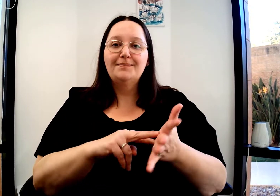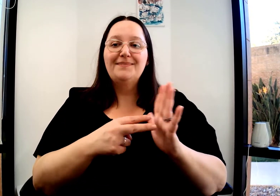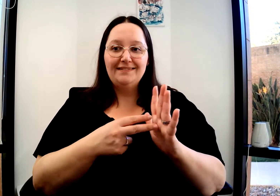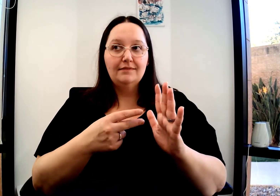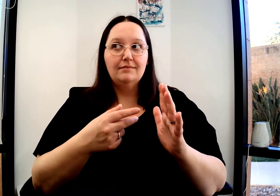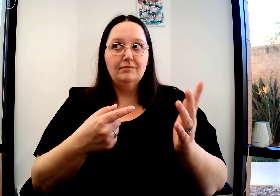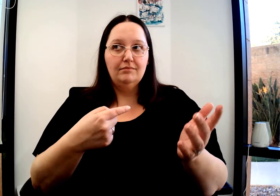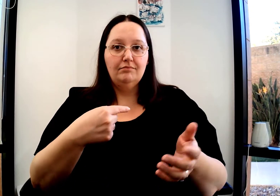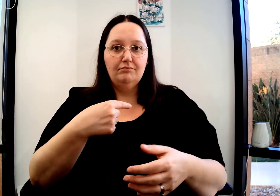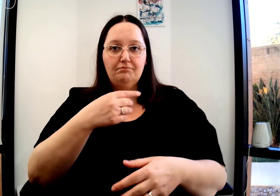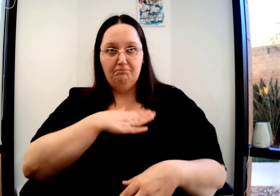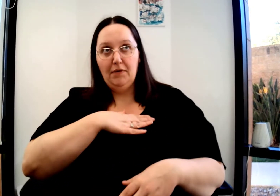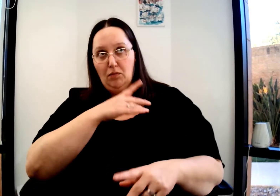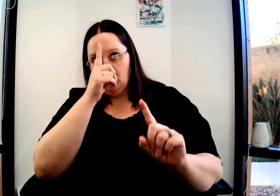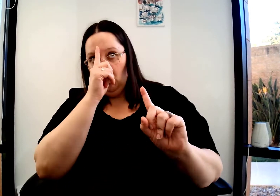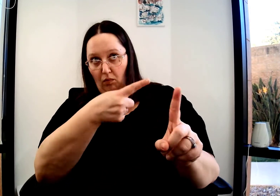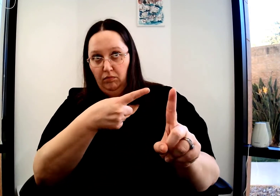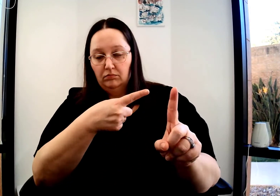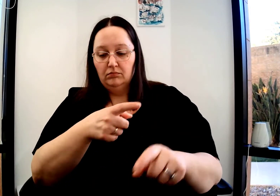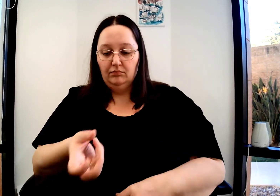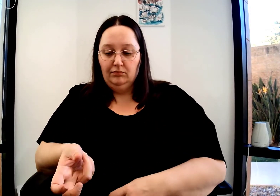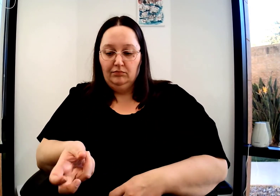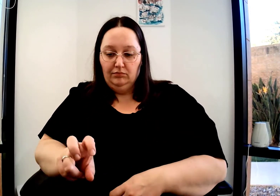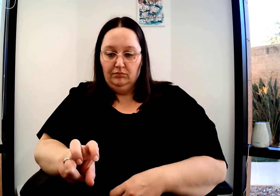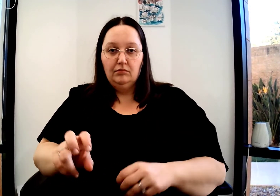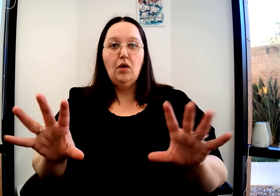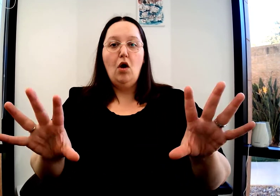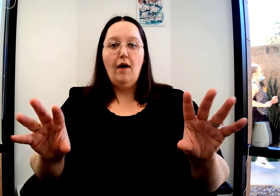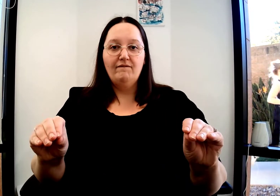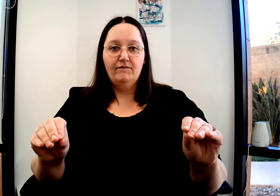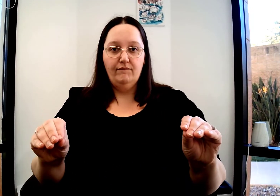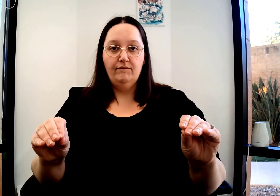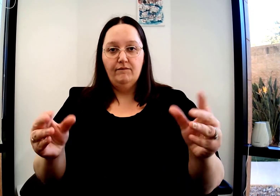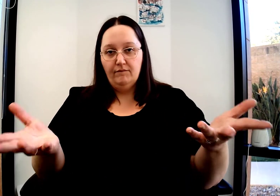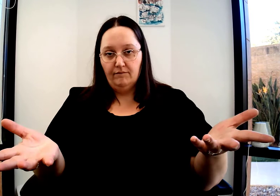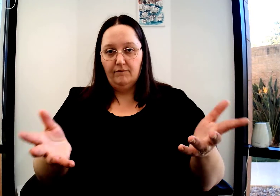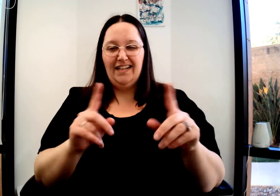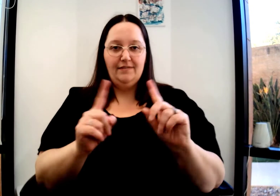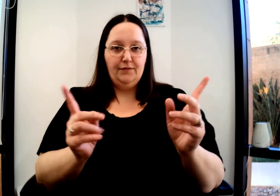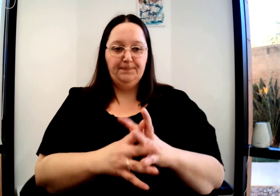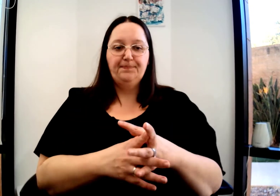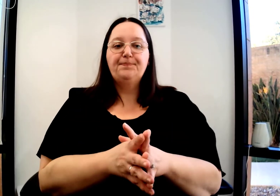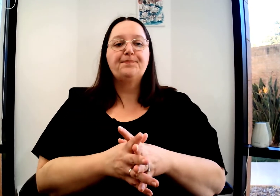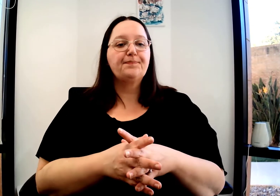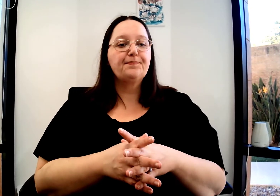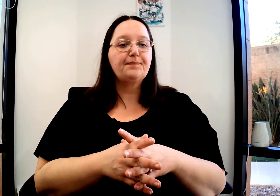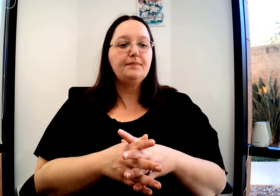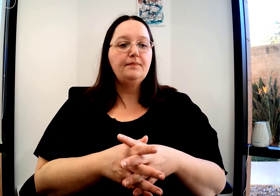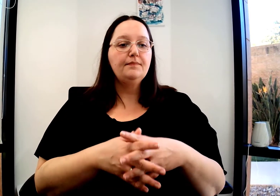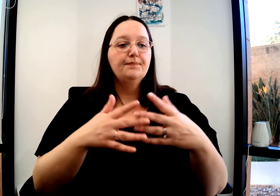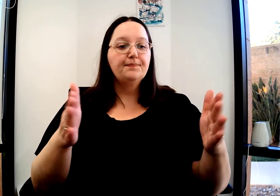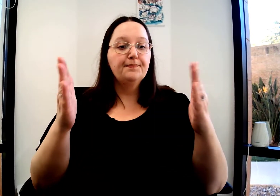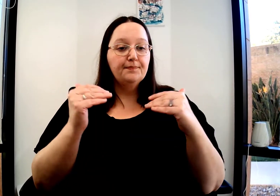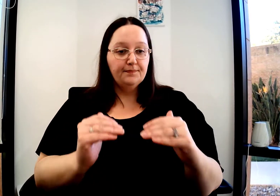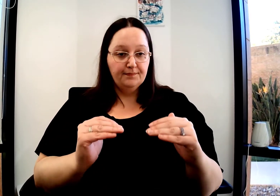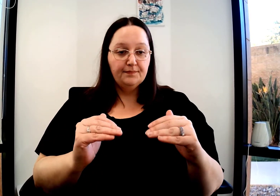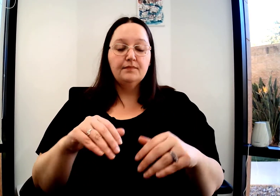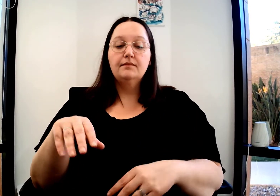If you mouth off when you do that, that mean it was my purpose, my goal to turn something off. But if I puff my cheeks when I do it,